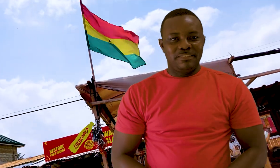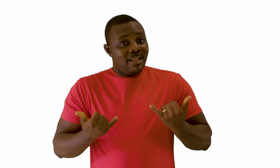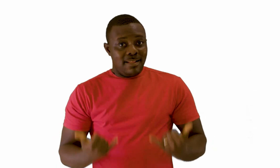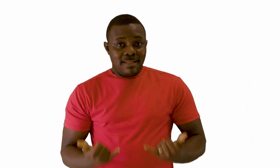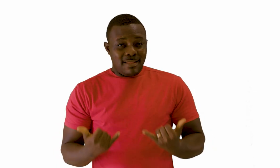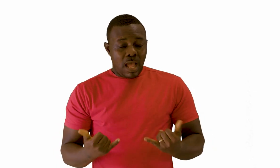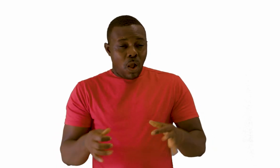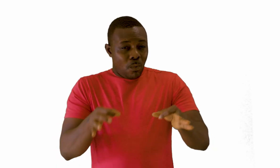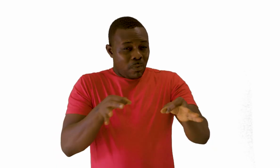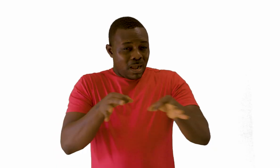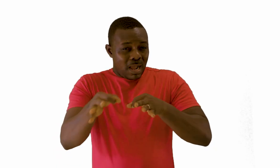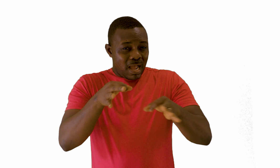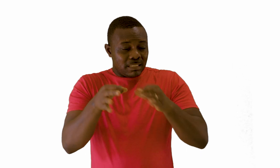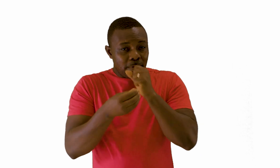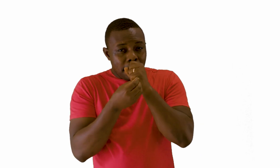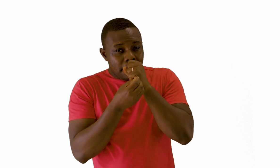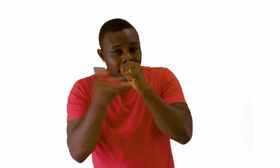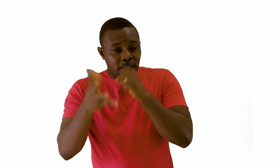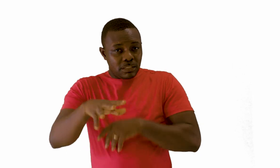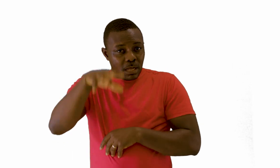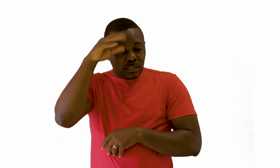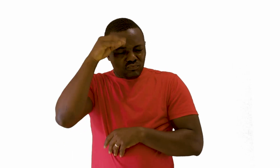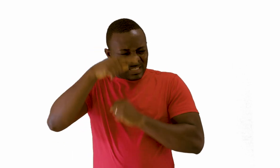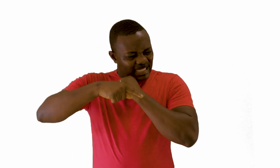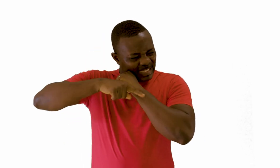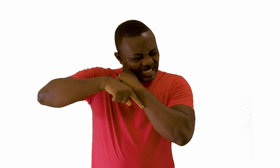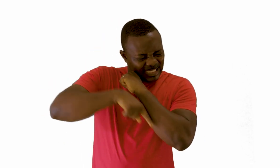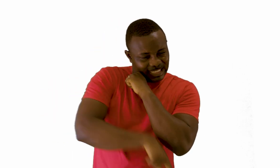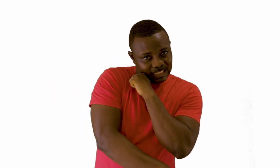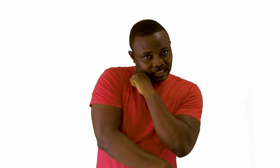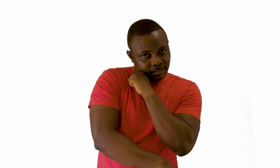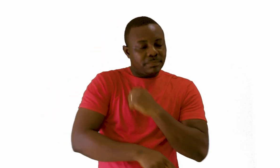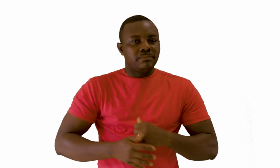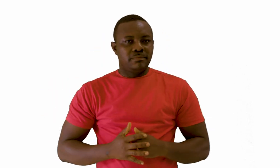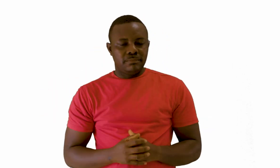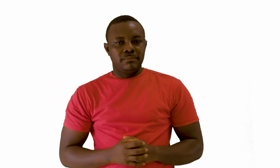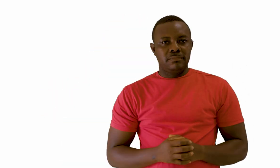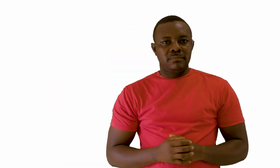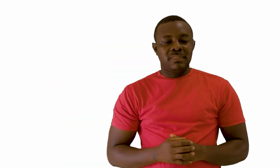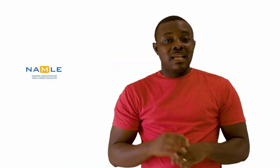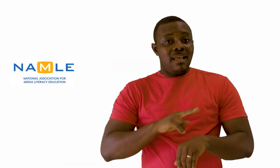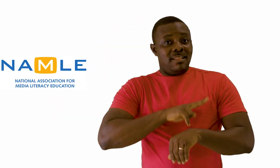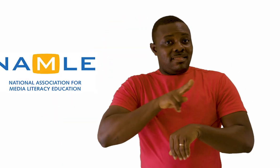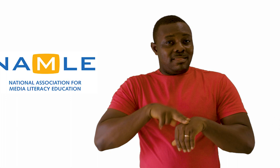Now, I'll provide an in-depth explanation of what media literacy is all about. According to the National